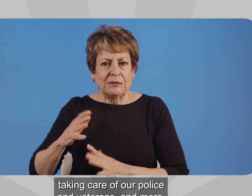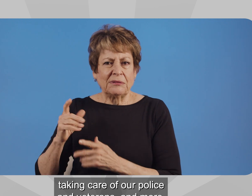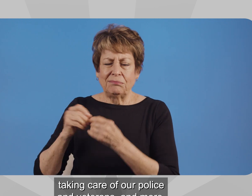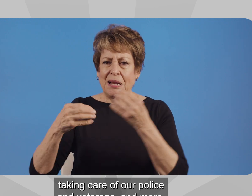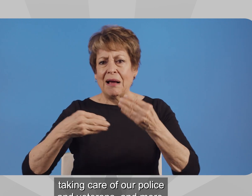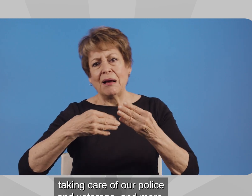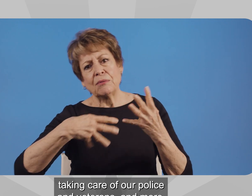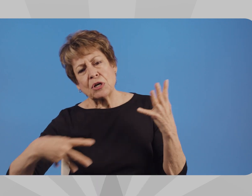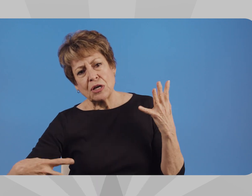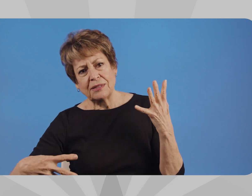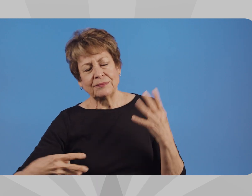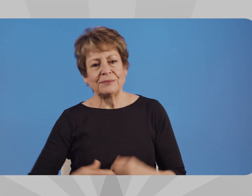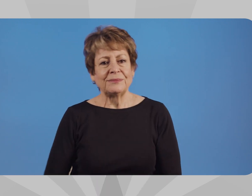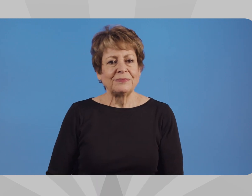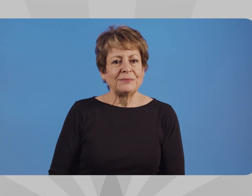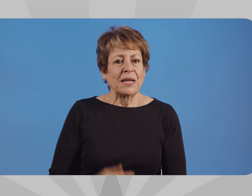and more.